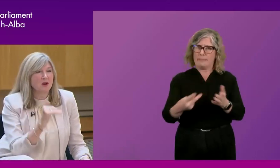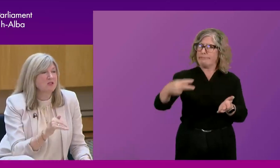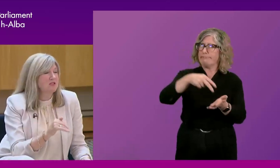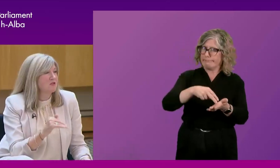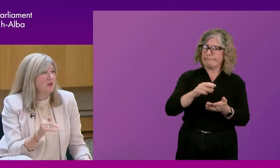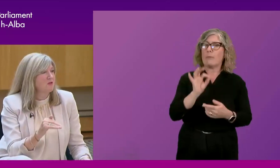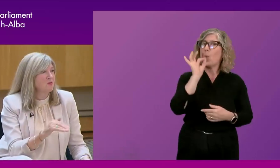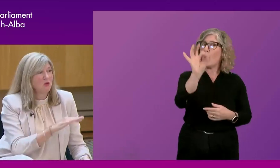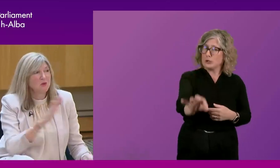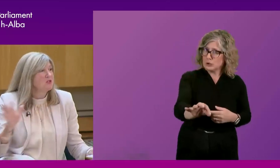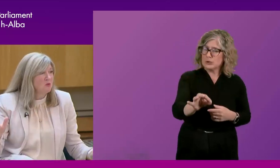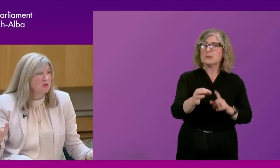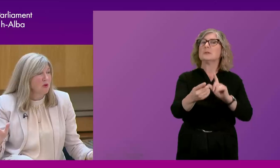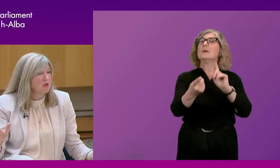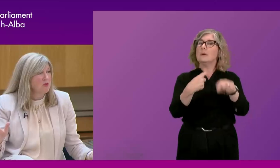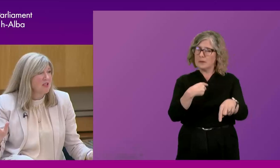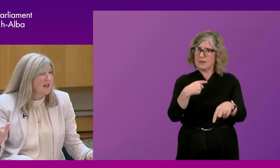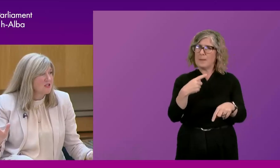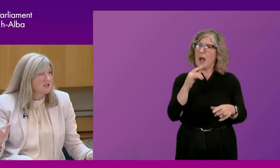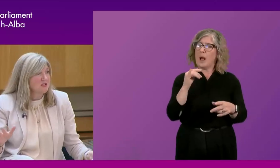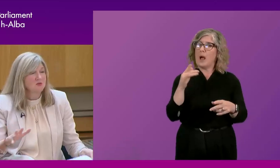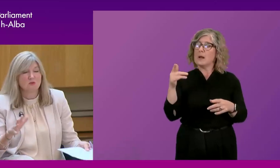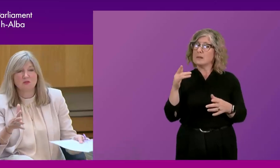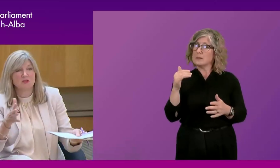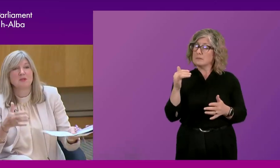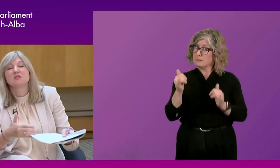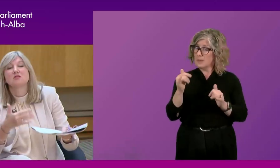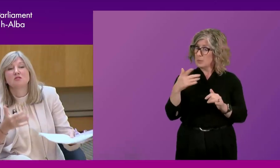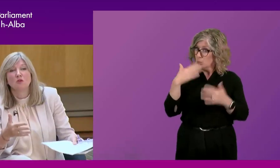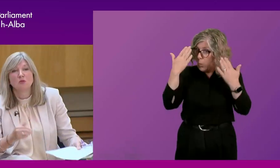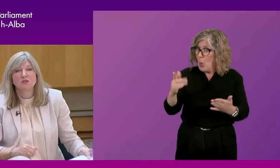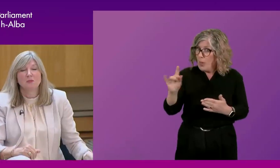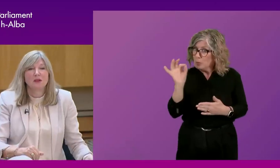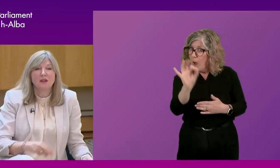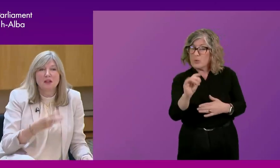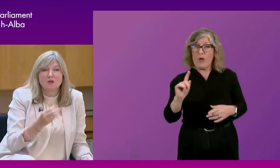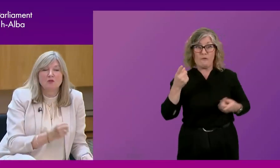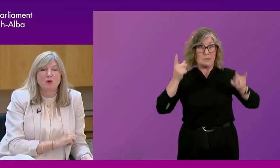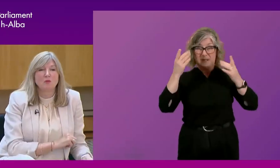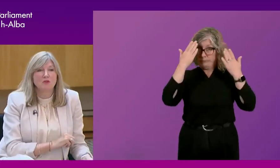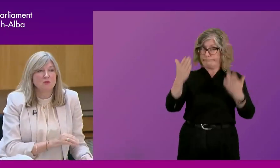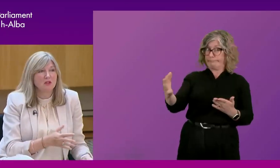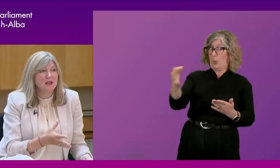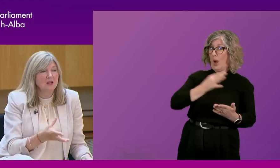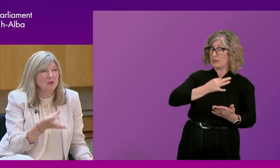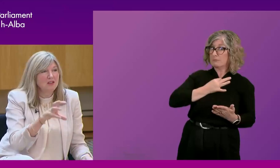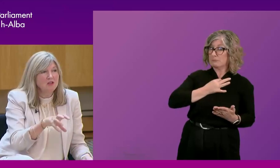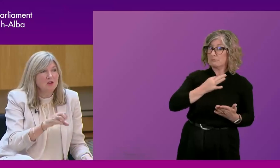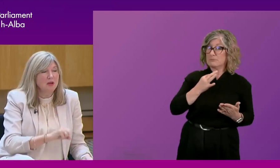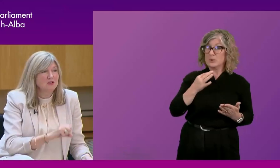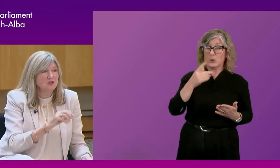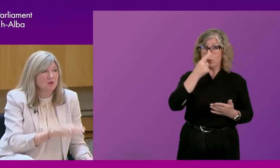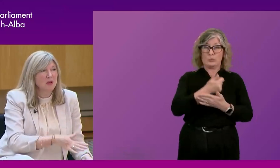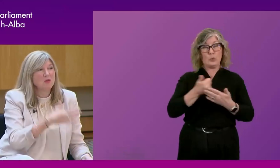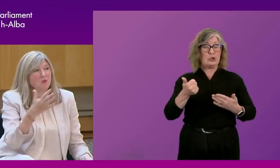if they're a party leader of five or more, we don't know what they're going to ask. So the first minister does not know what's coming. There are probably usually in any week,